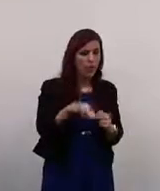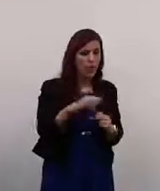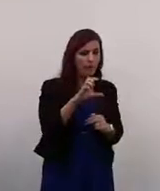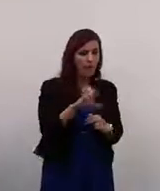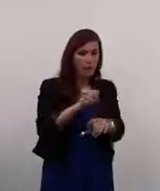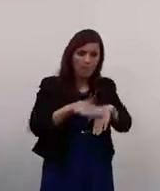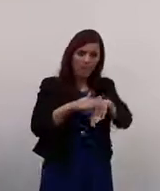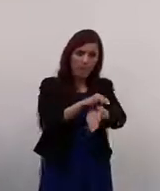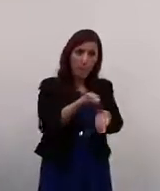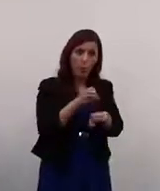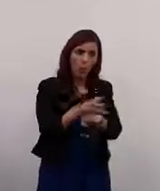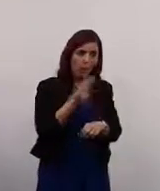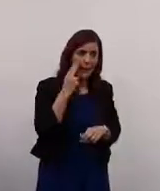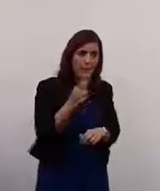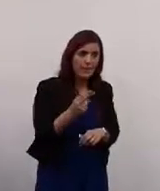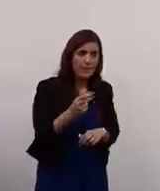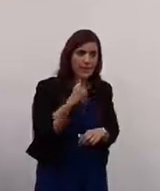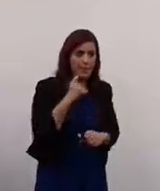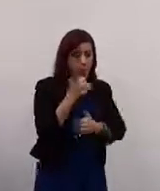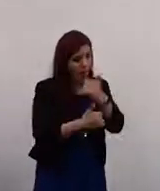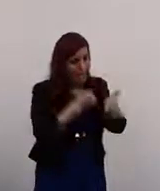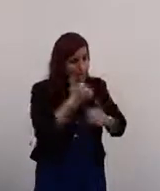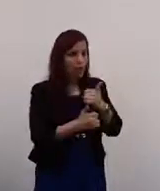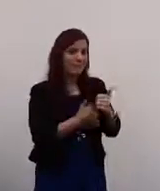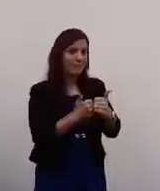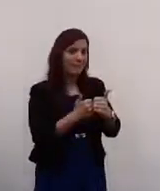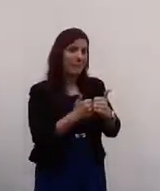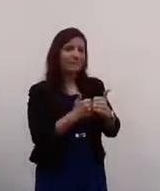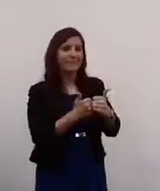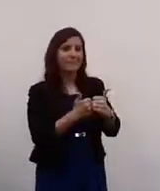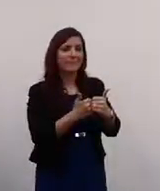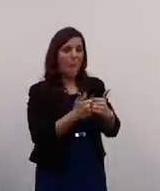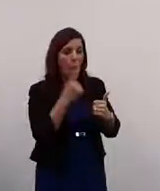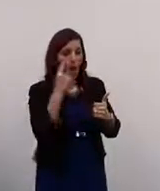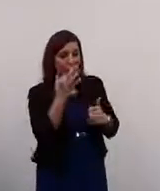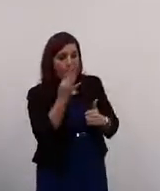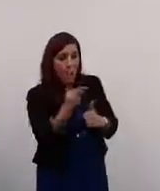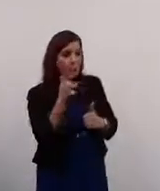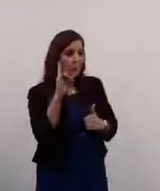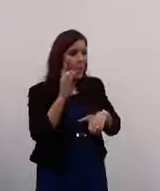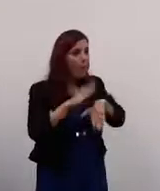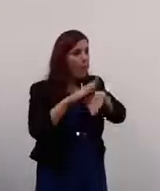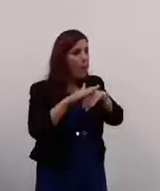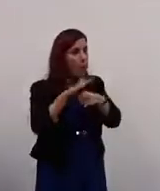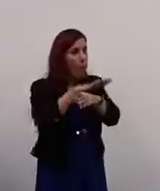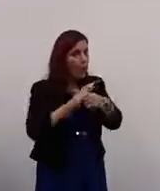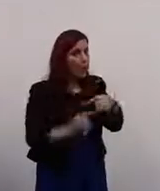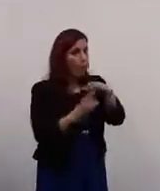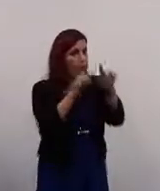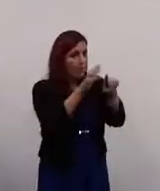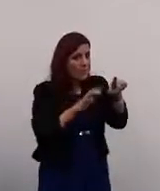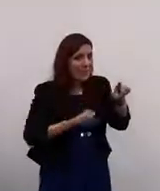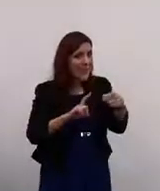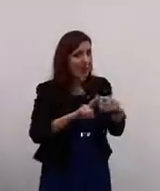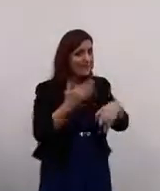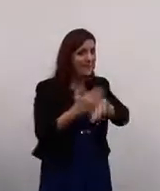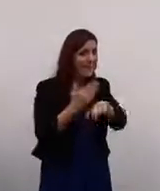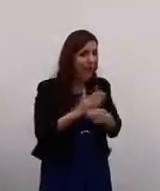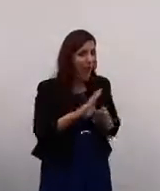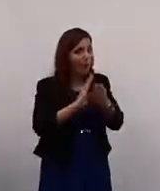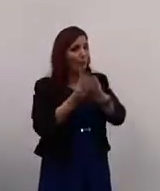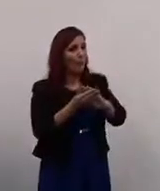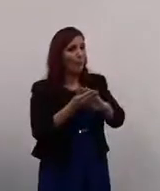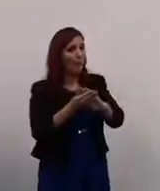So well done, and congratulations, and I look forward to hearing lots more councillors and staff becoming jam card